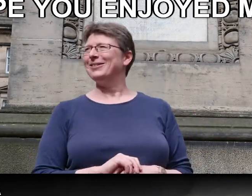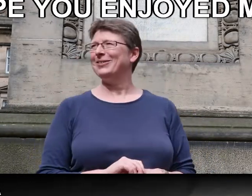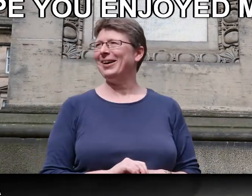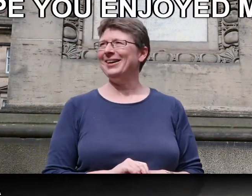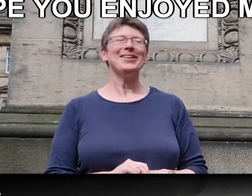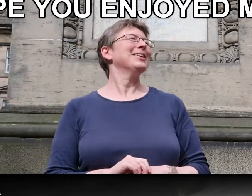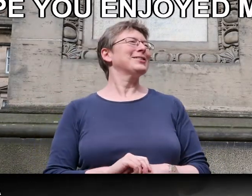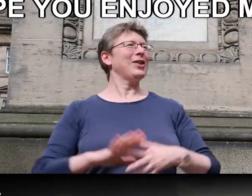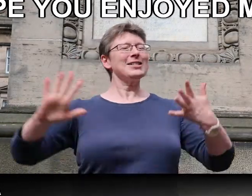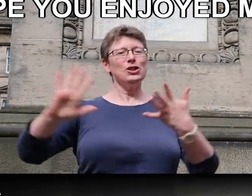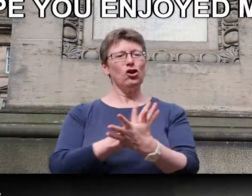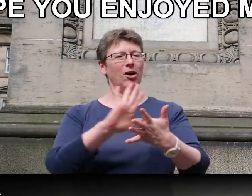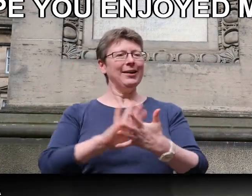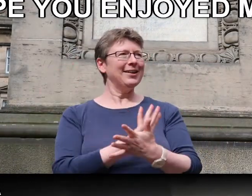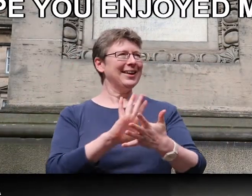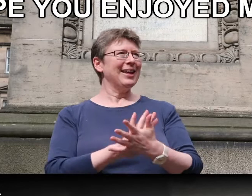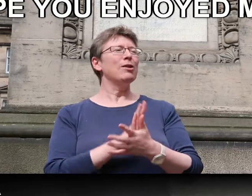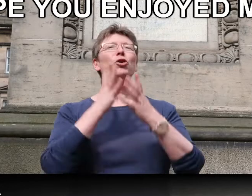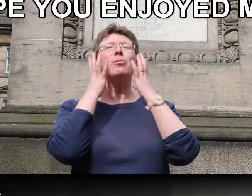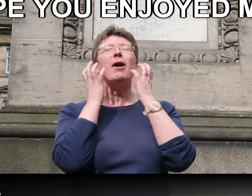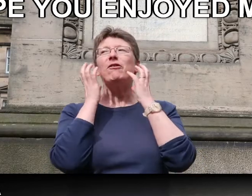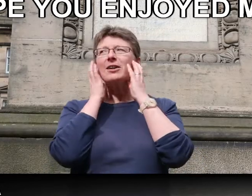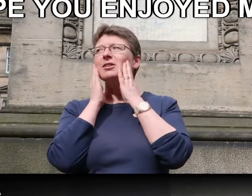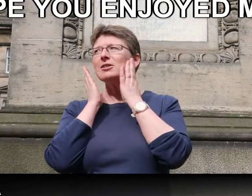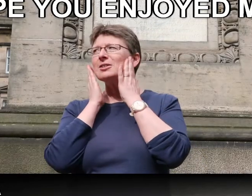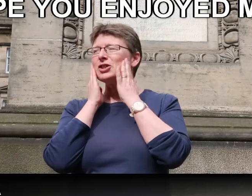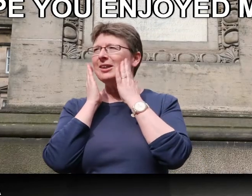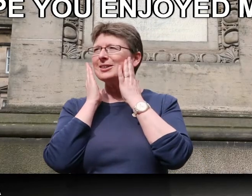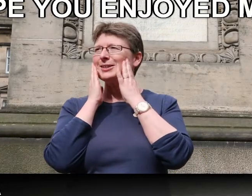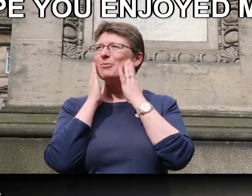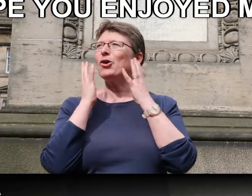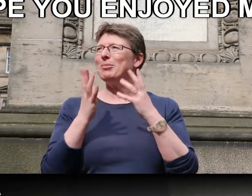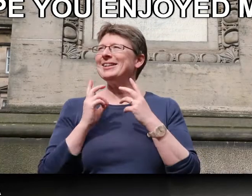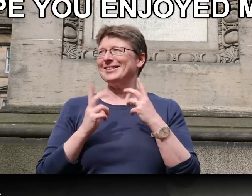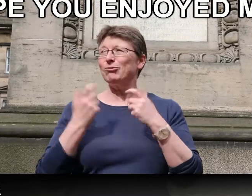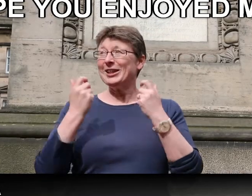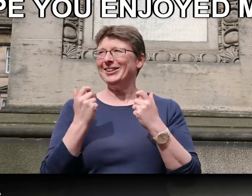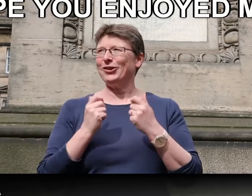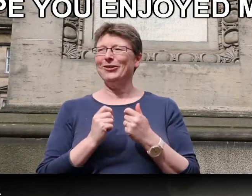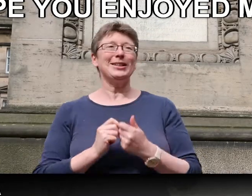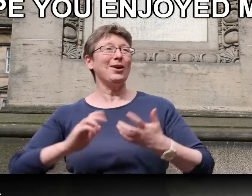Okay, so that's enjoy, the more you puff out your cheeks, the more it means really enjoy, okay.